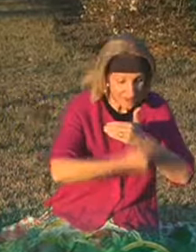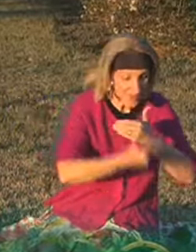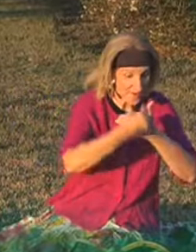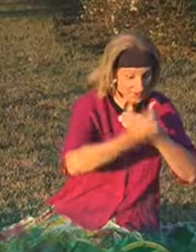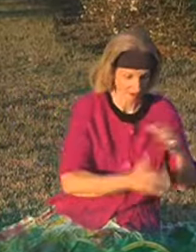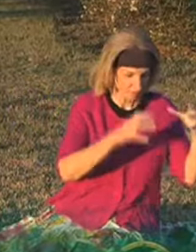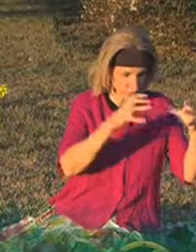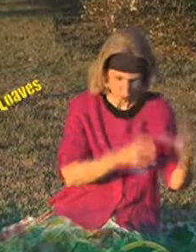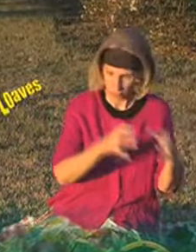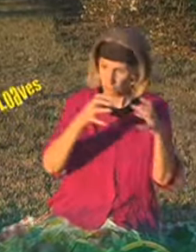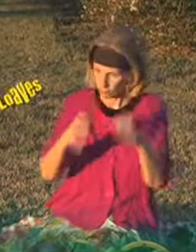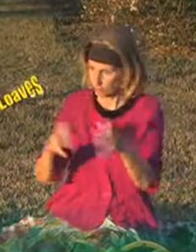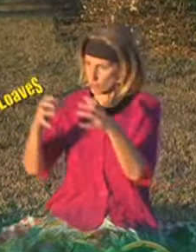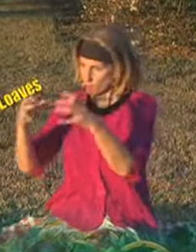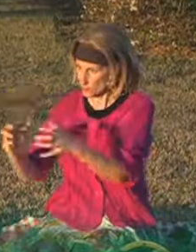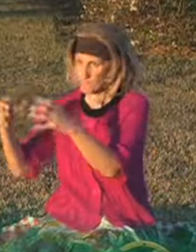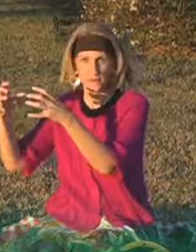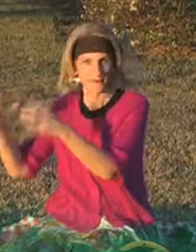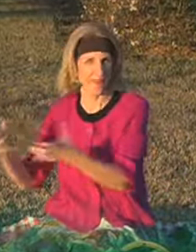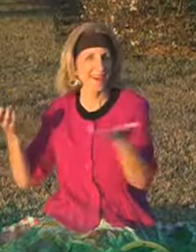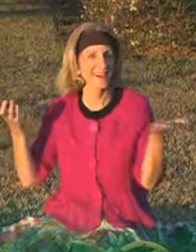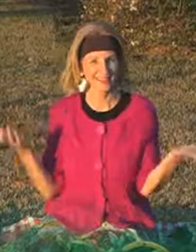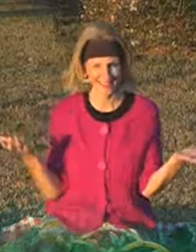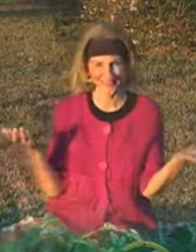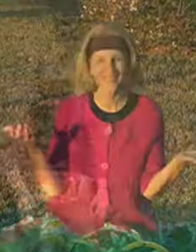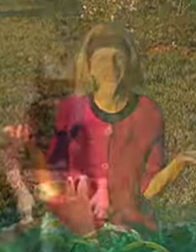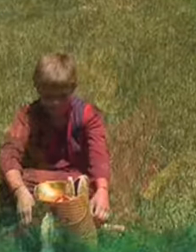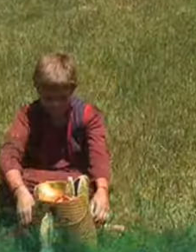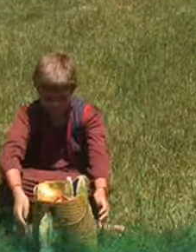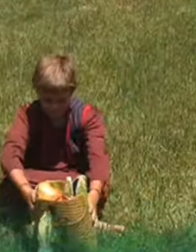five loaves of barley bread.